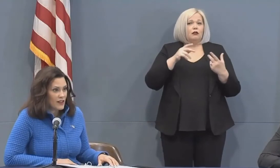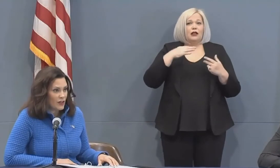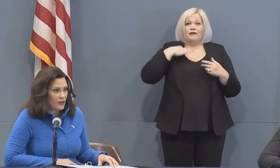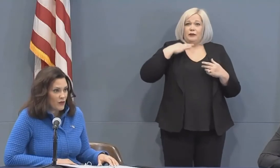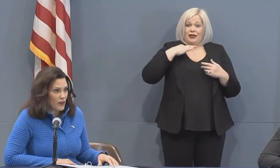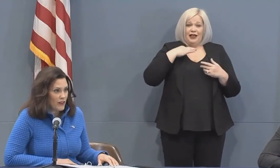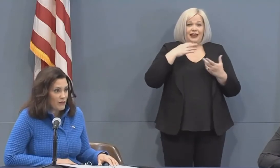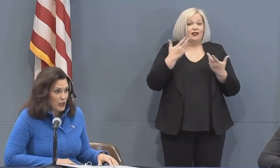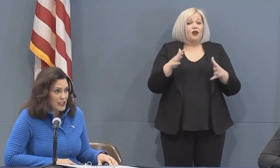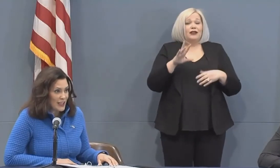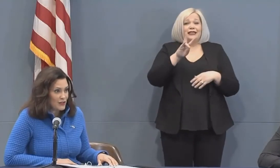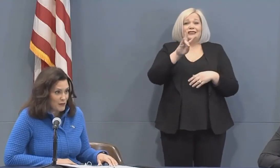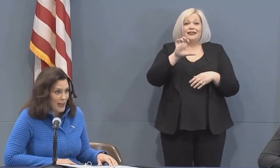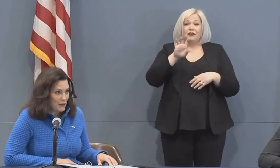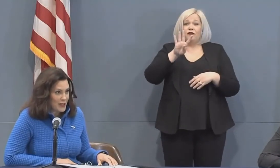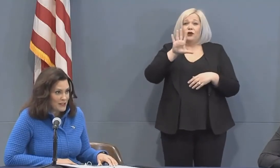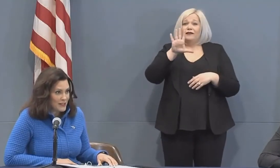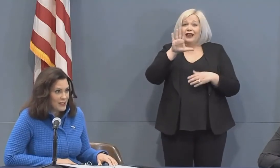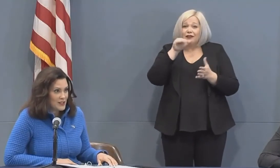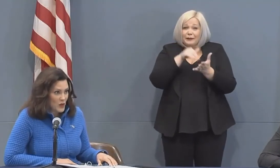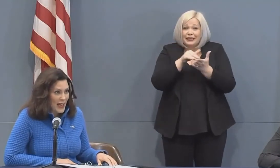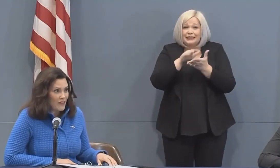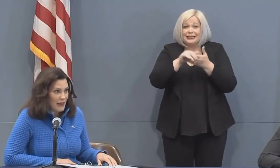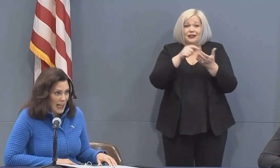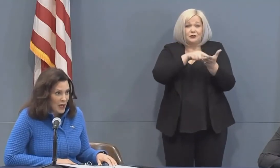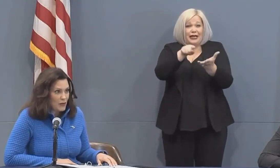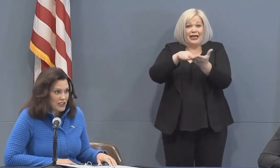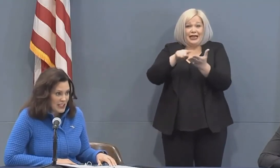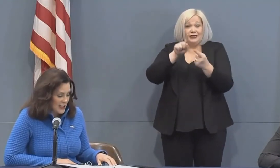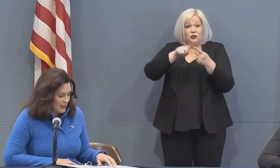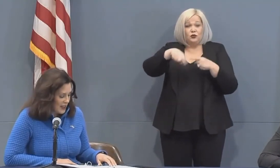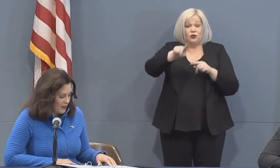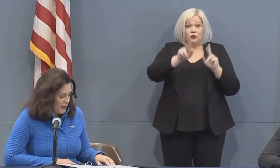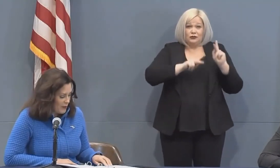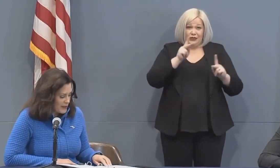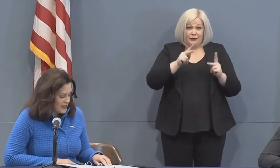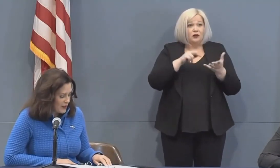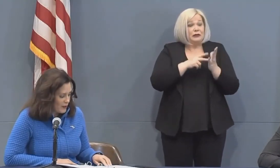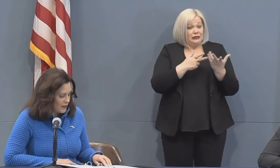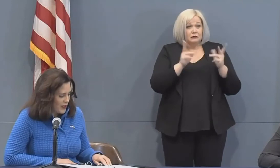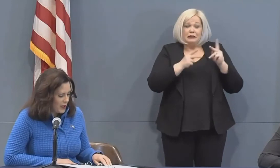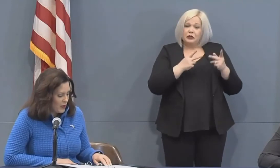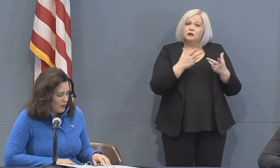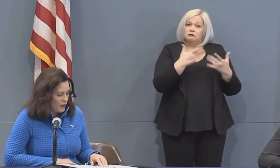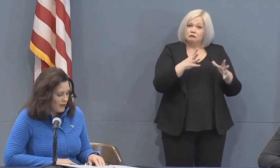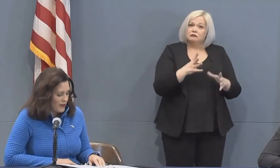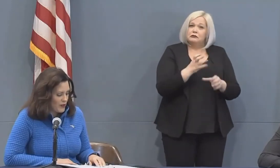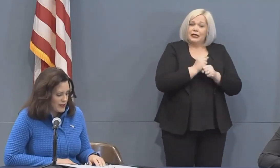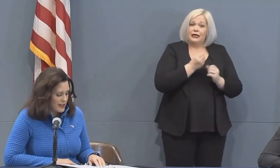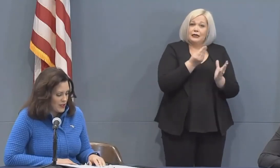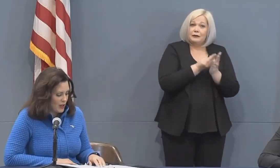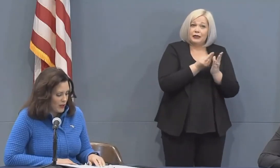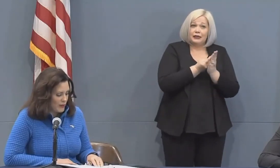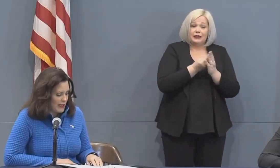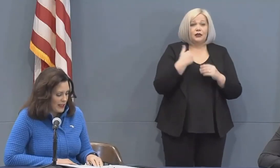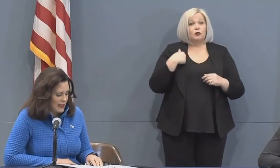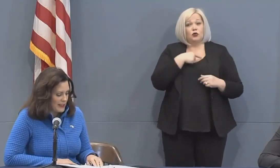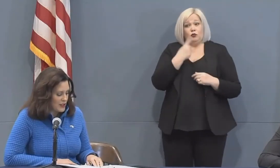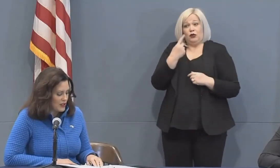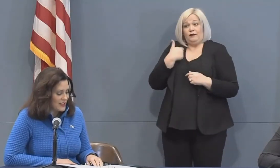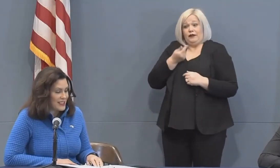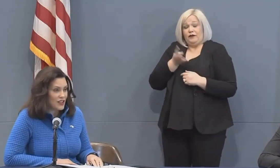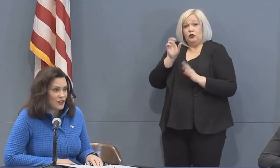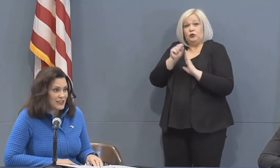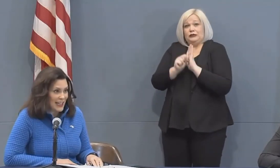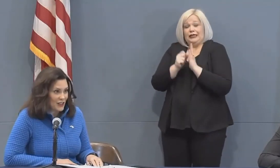745 million dollars in payments so we have been able to get a lot of payments out we're one of the few states to already begin